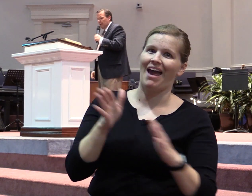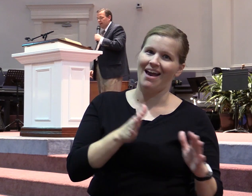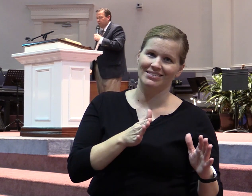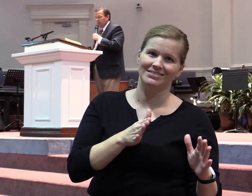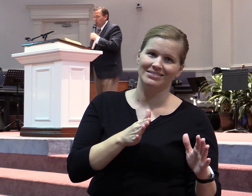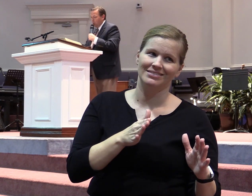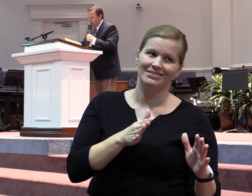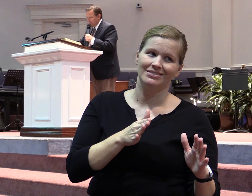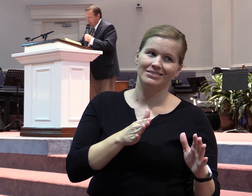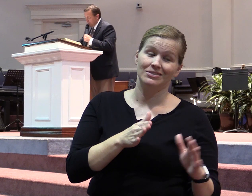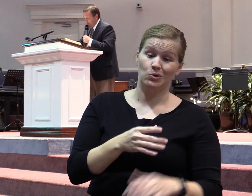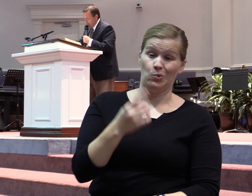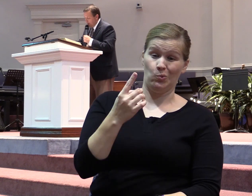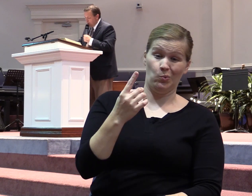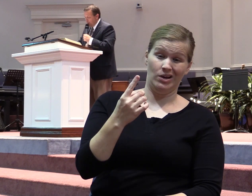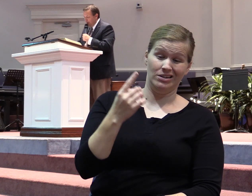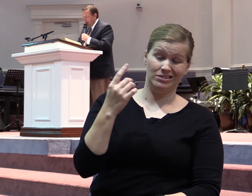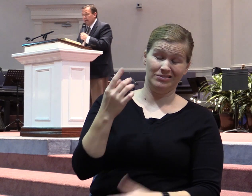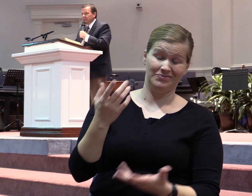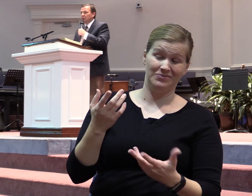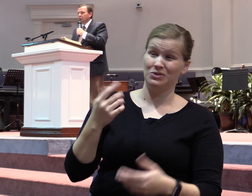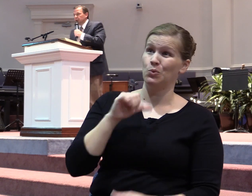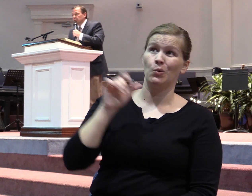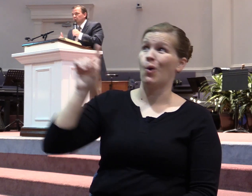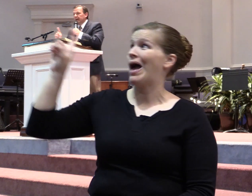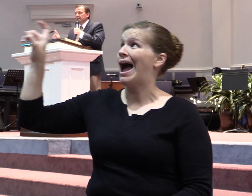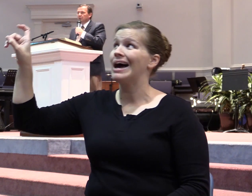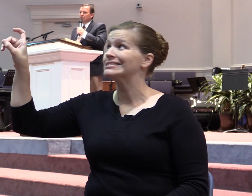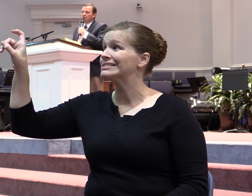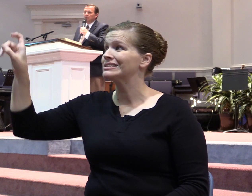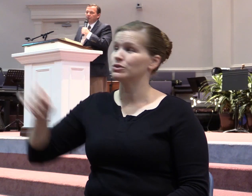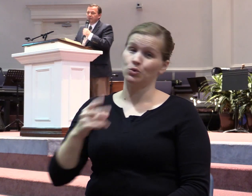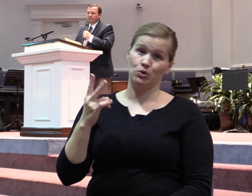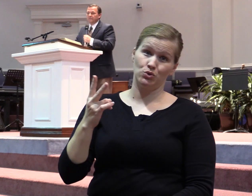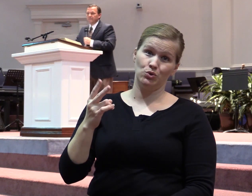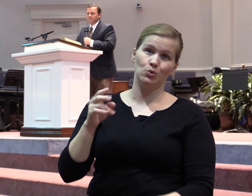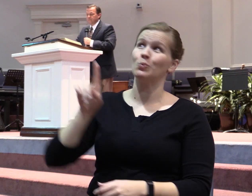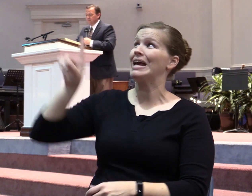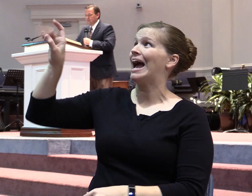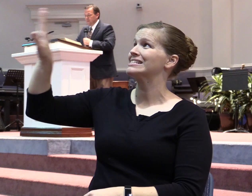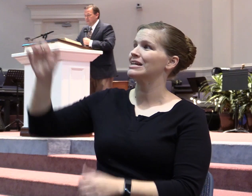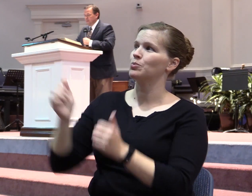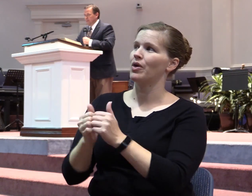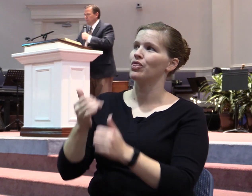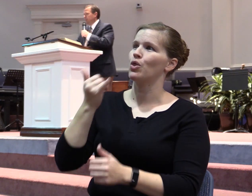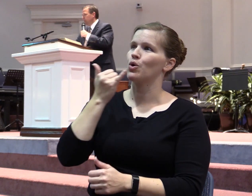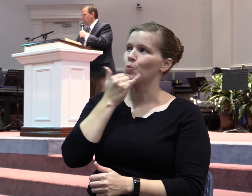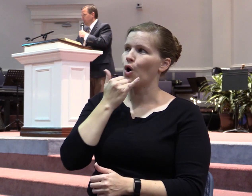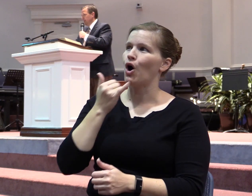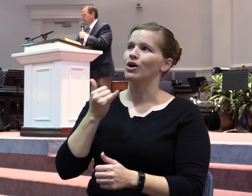have. One, simply because we don't ask, or two, we ask with the wrong motives. Right. I'm going to be bold tonight.